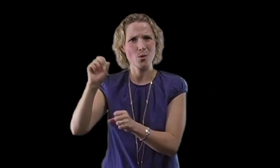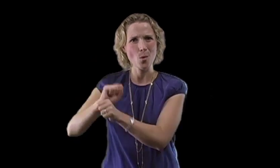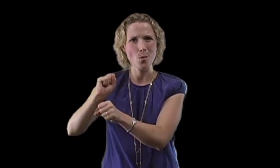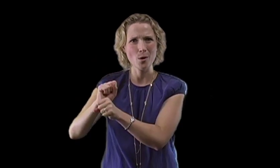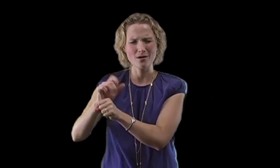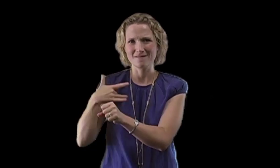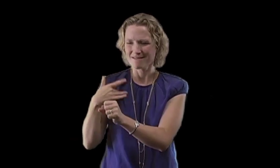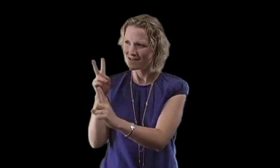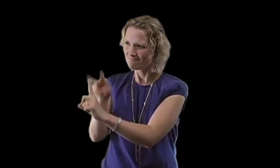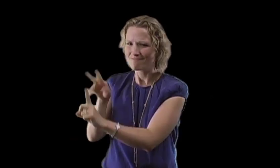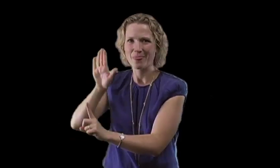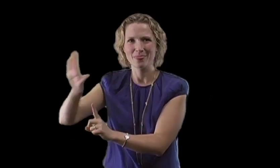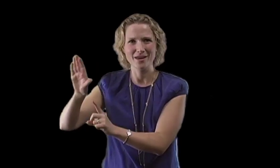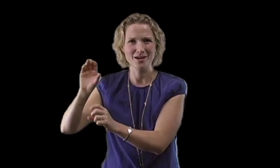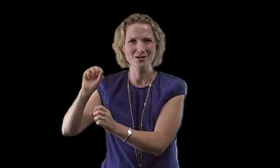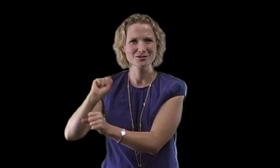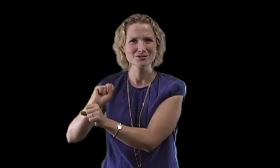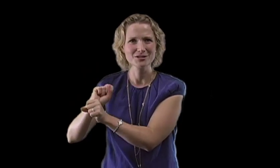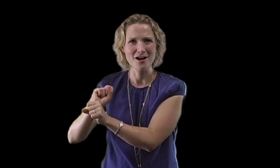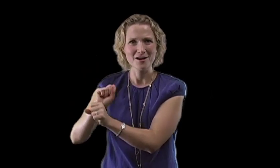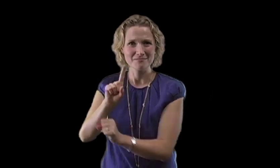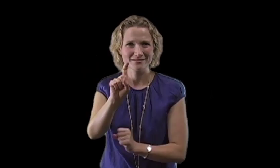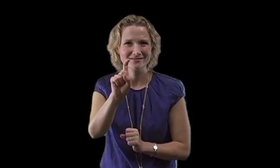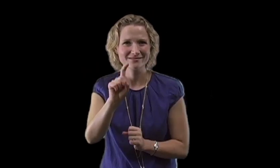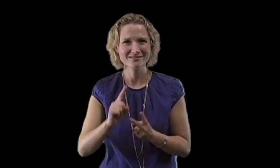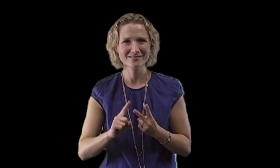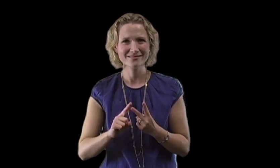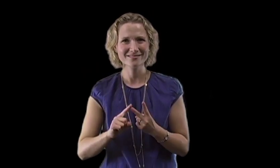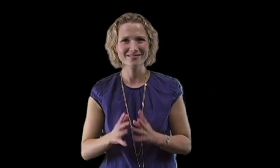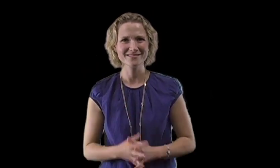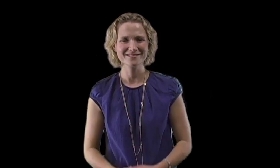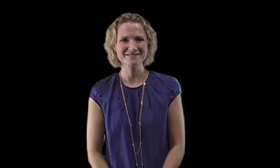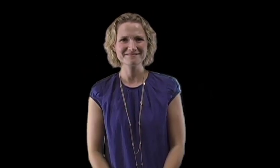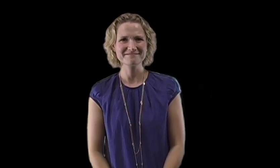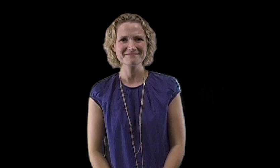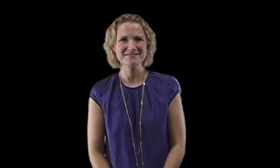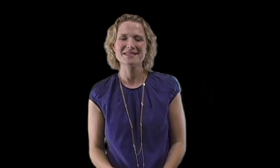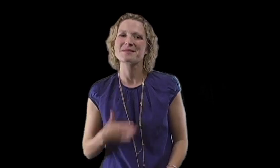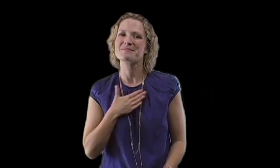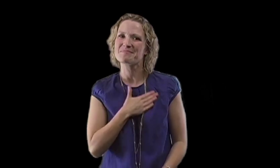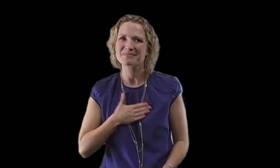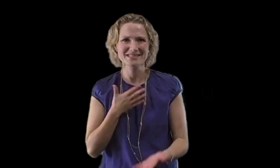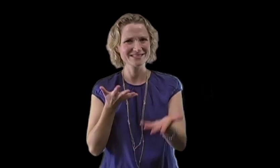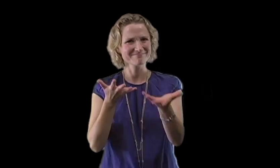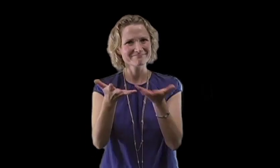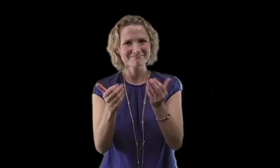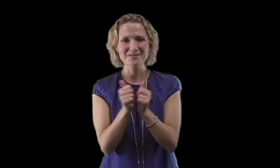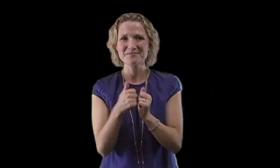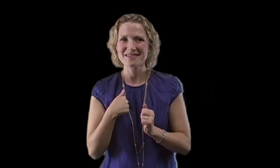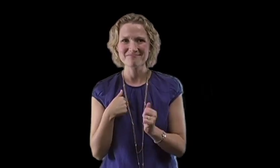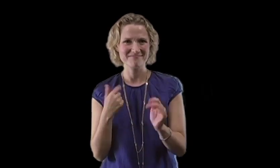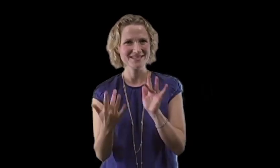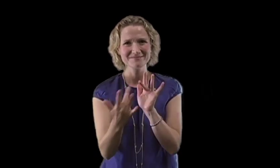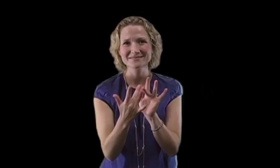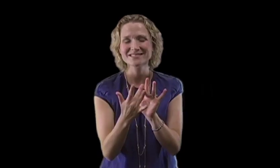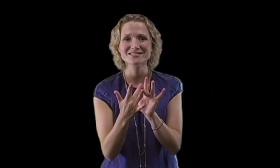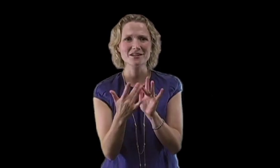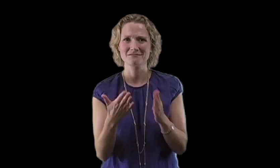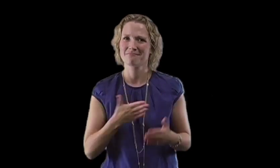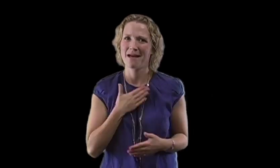with a colleague to help them use in their classroom please I would love to interact